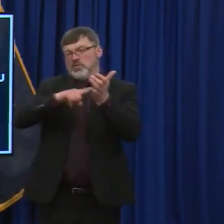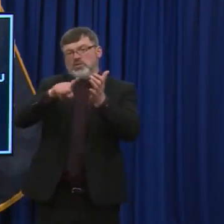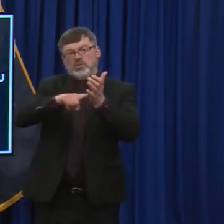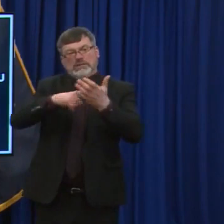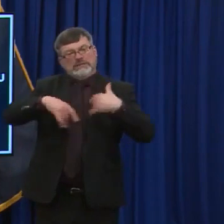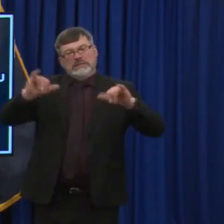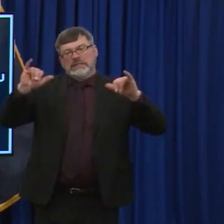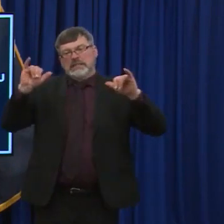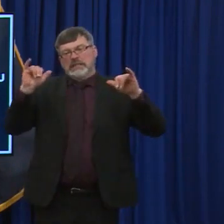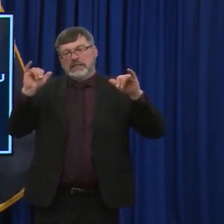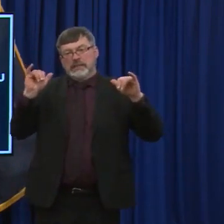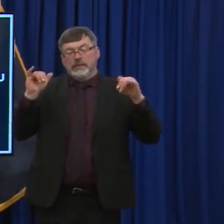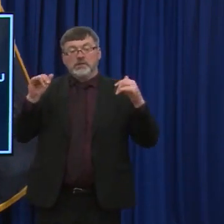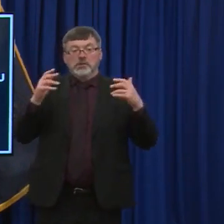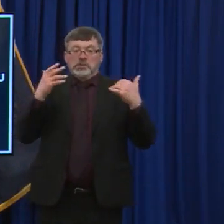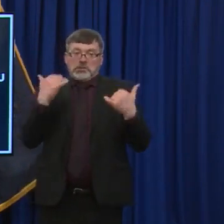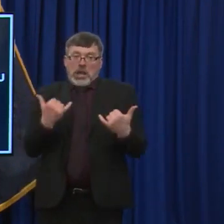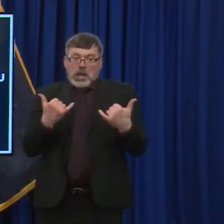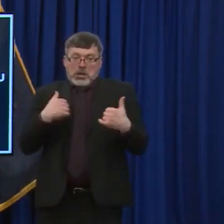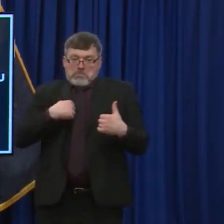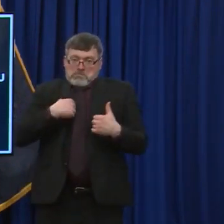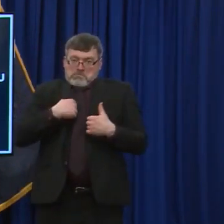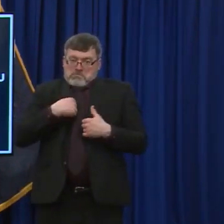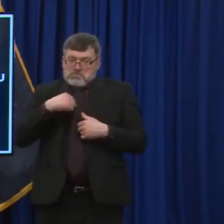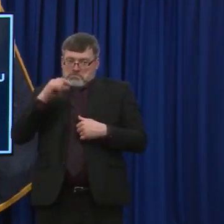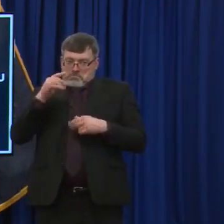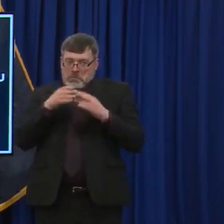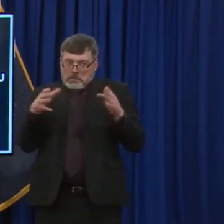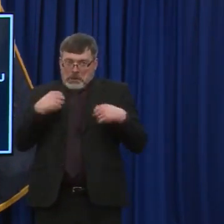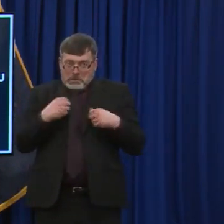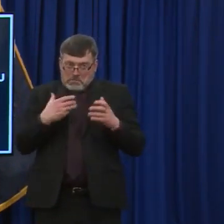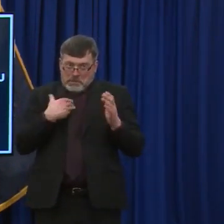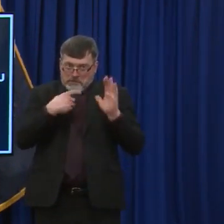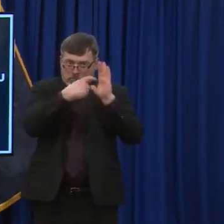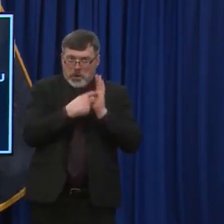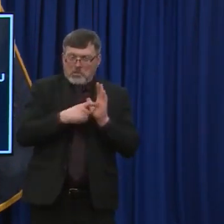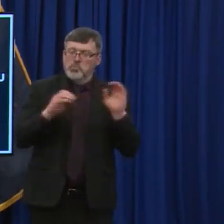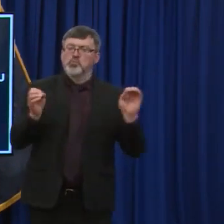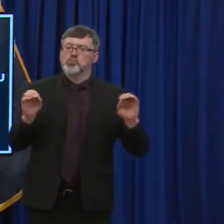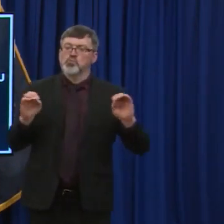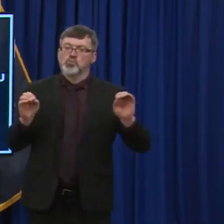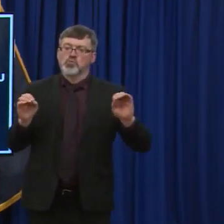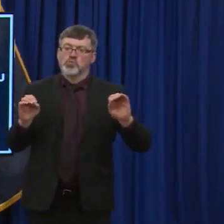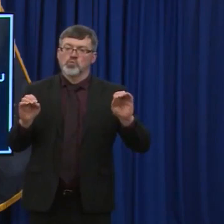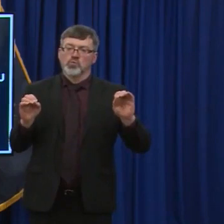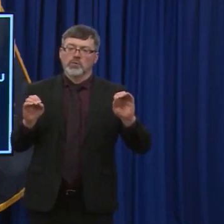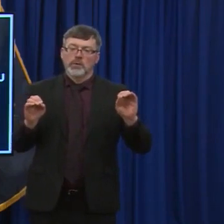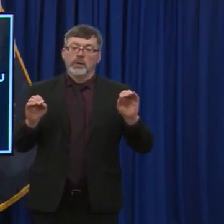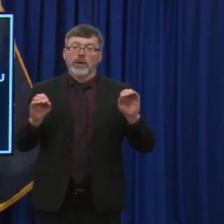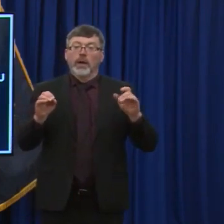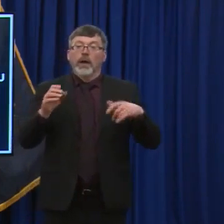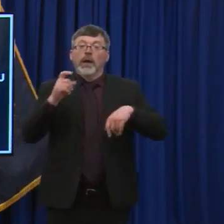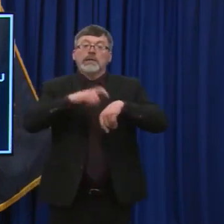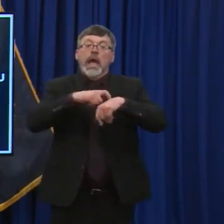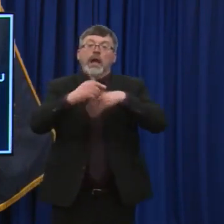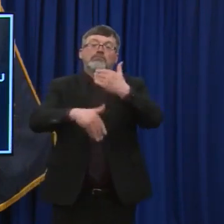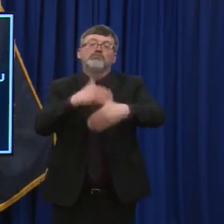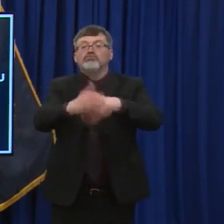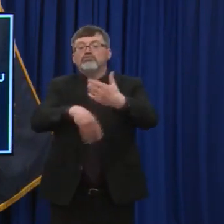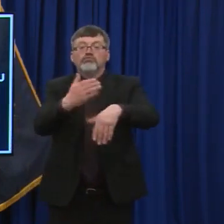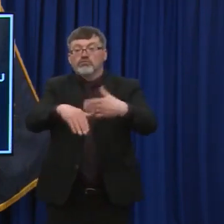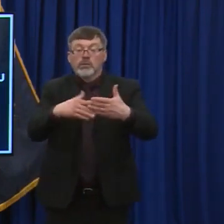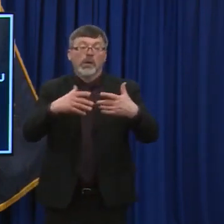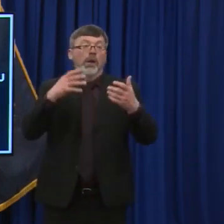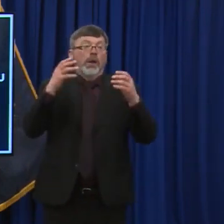requirement for somebody to get a booster shot, but I suspect that over the coming, you know, months, as more and more vaccine rolls out, as some of these studies are